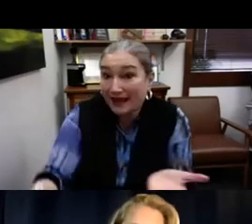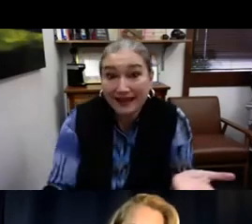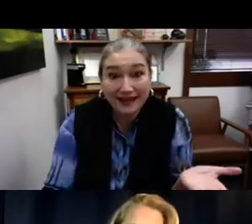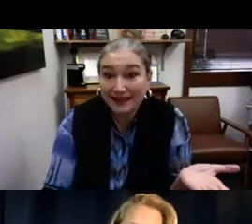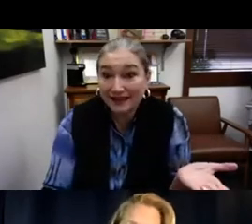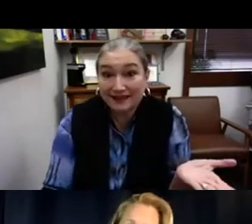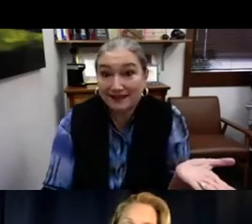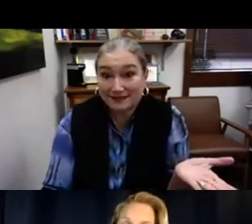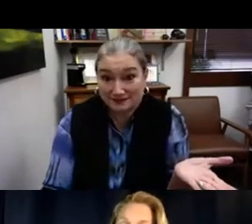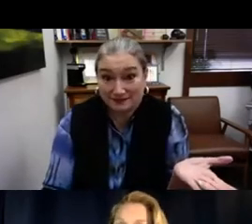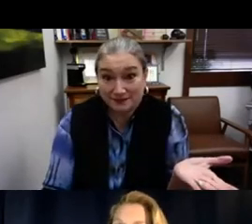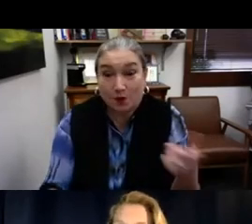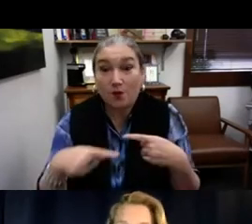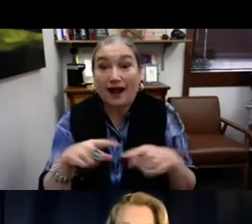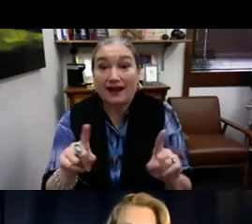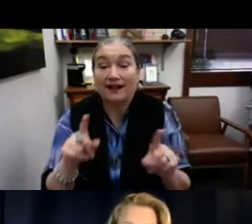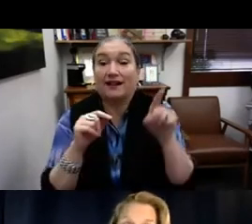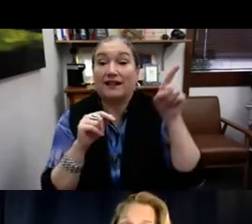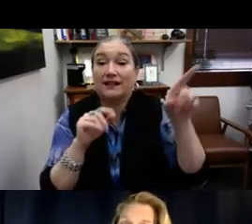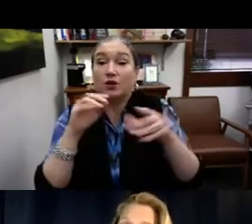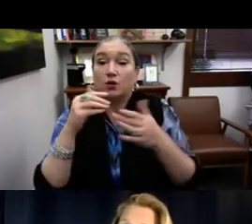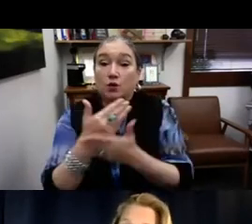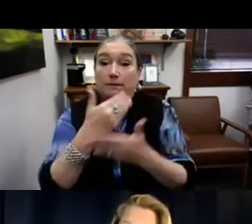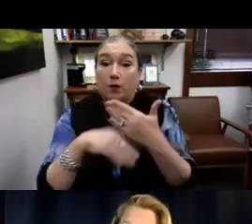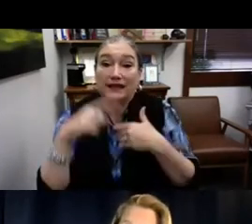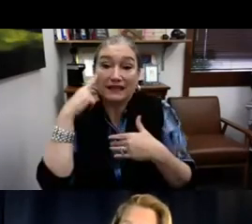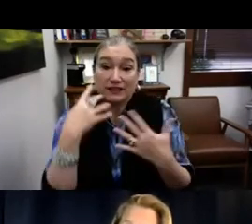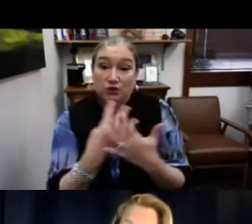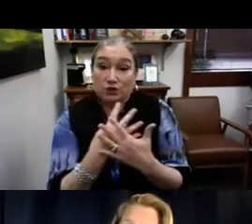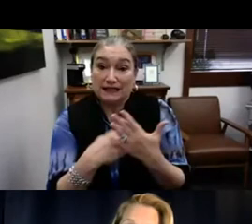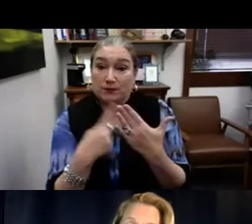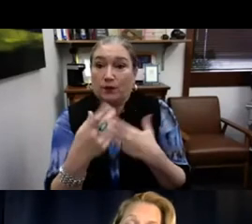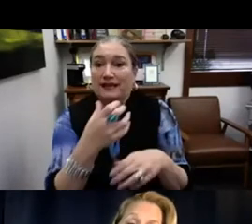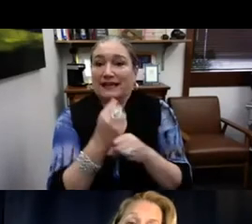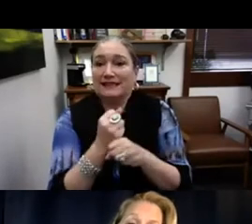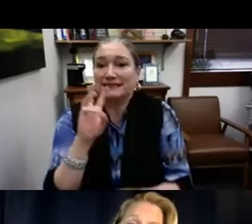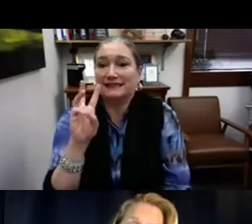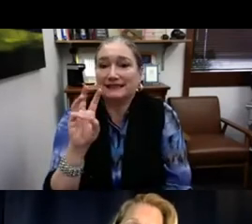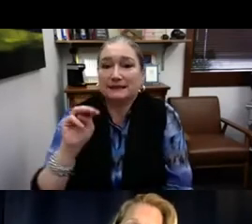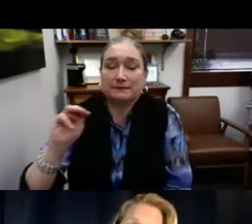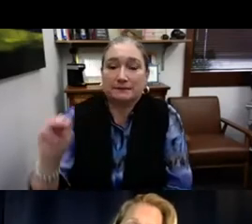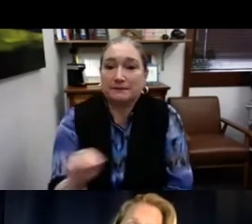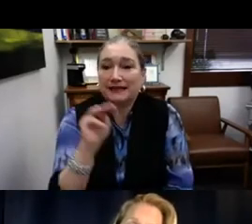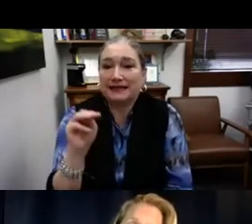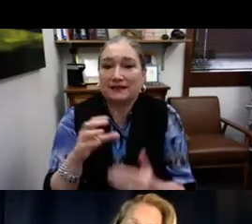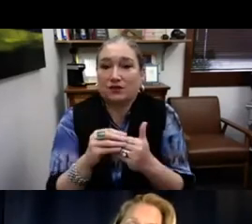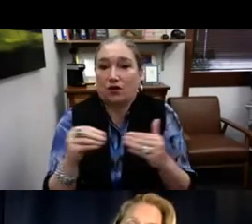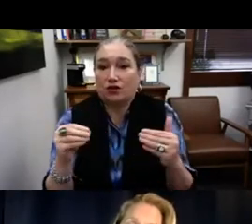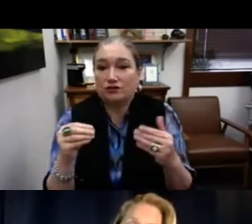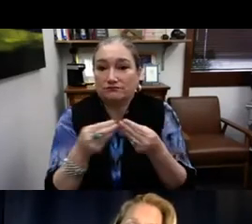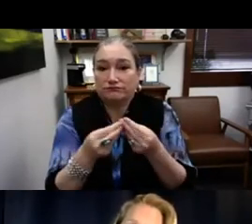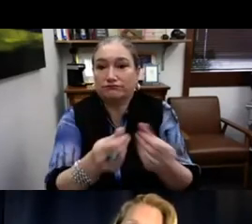rolled up their sleeves, gave commitment to this without pay. The newborn hearing screening program